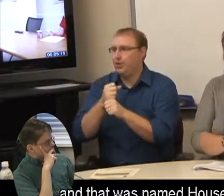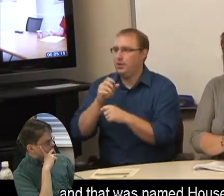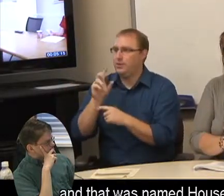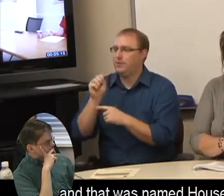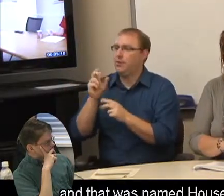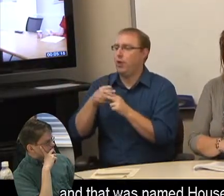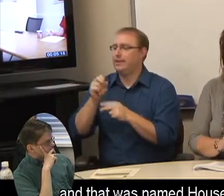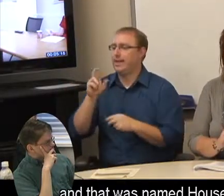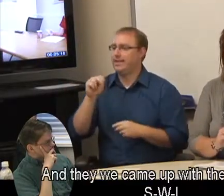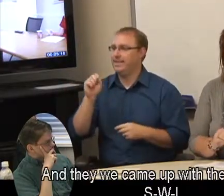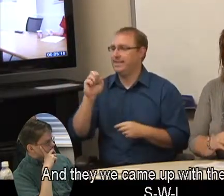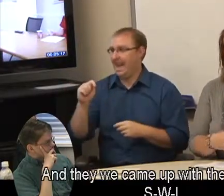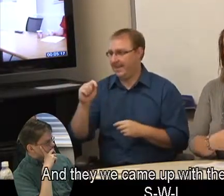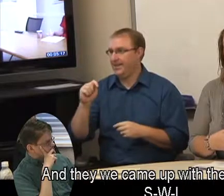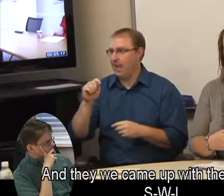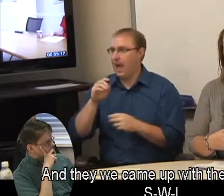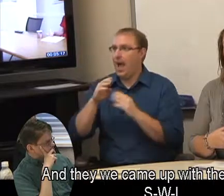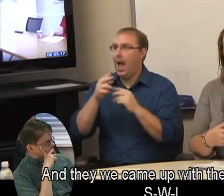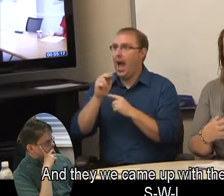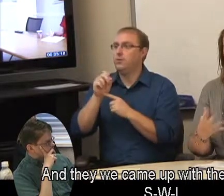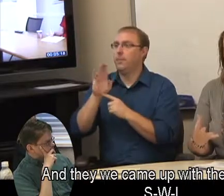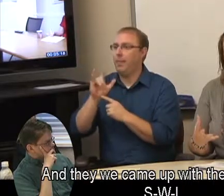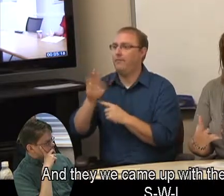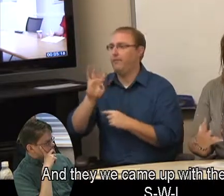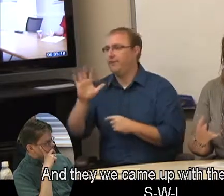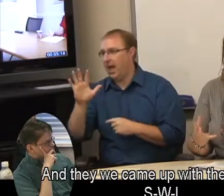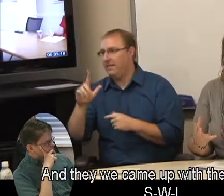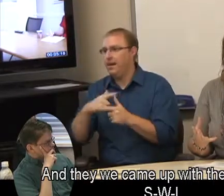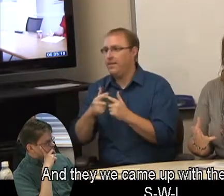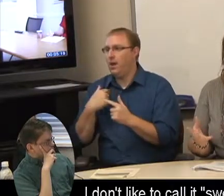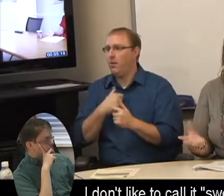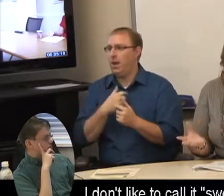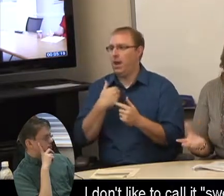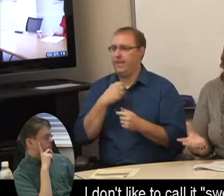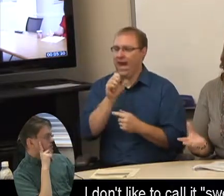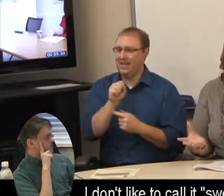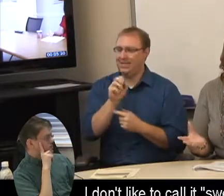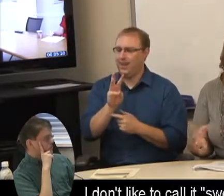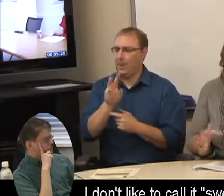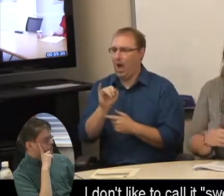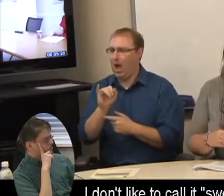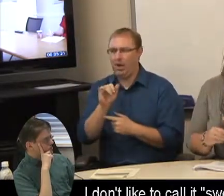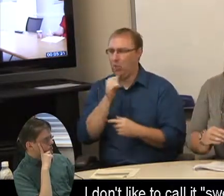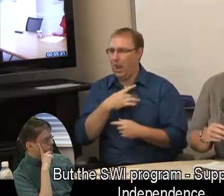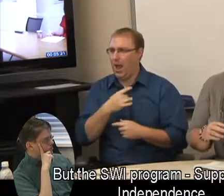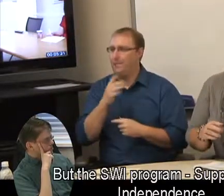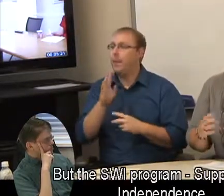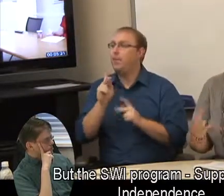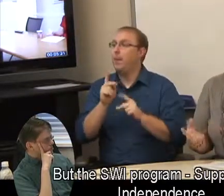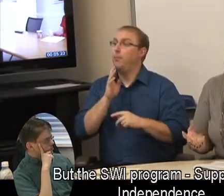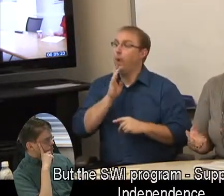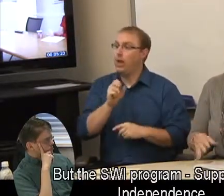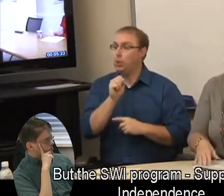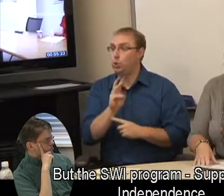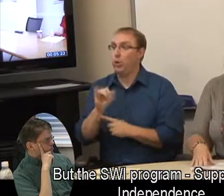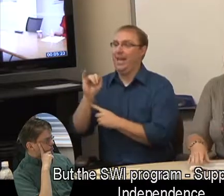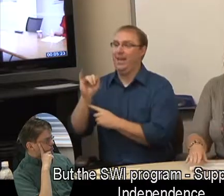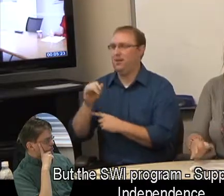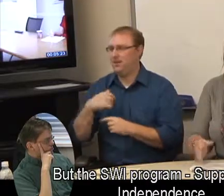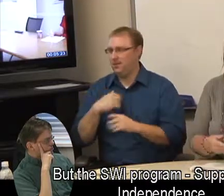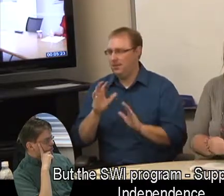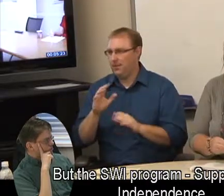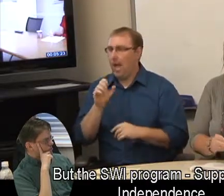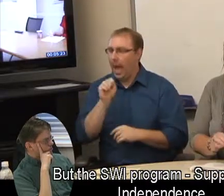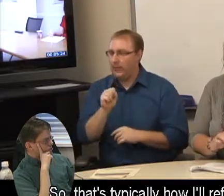Bill 45. And then we came up with the SWI, or SWI, I don't like to call it SWI, but the SWI program,